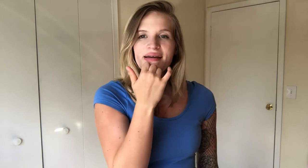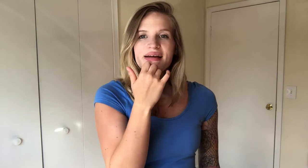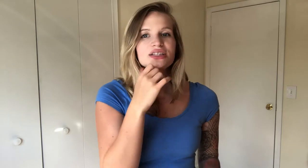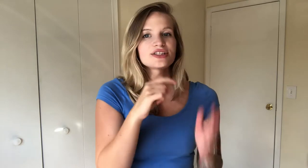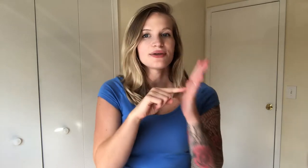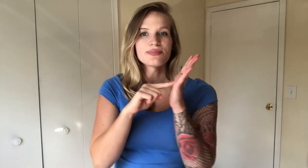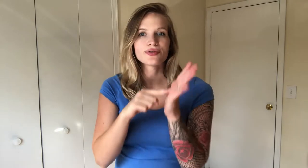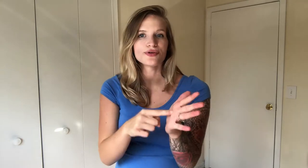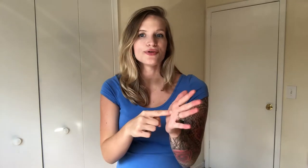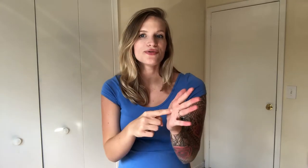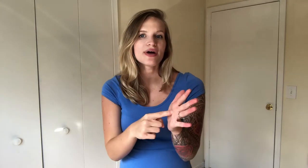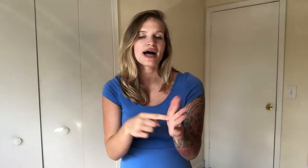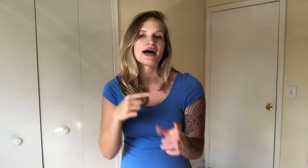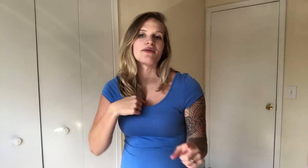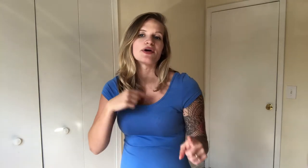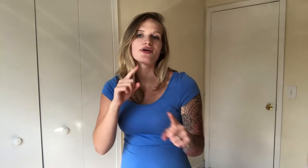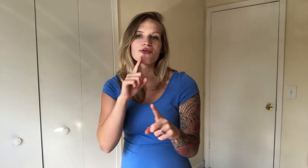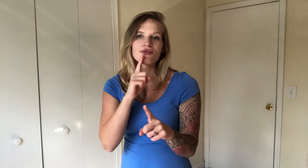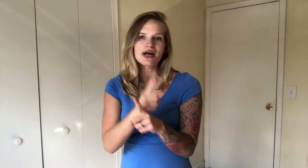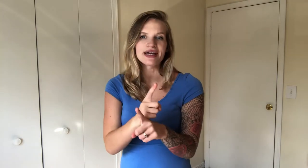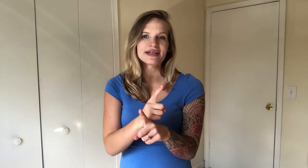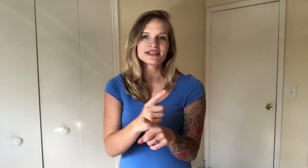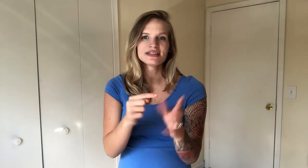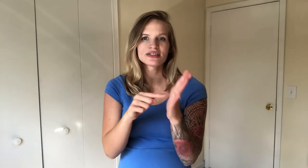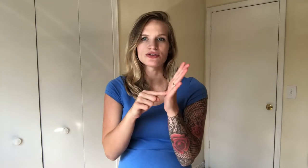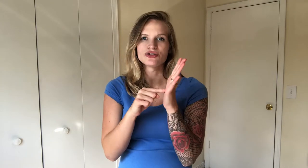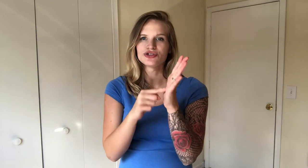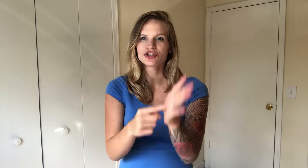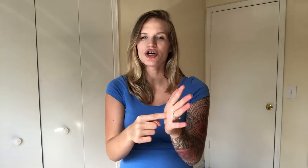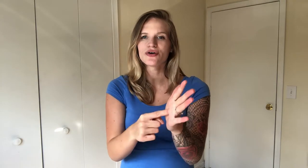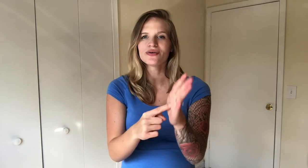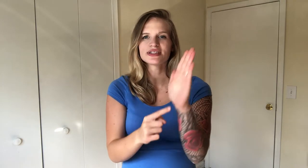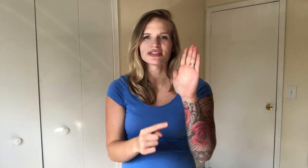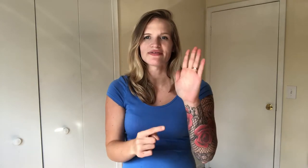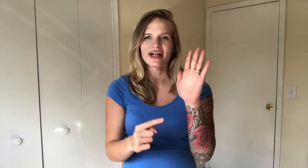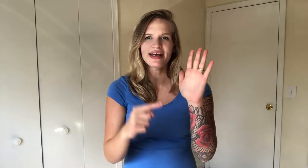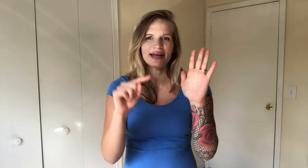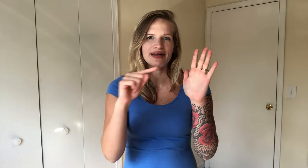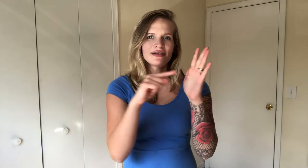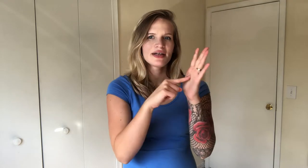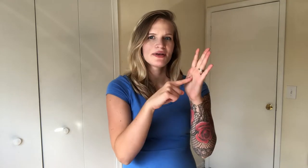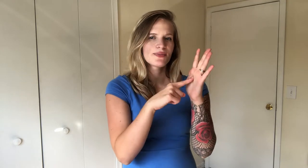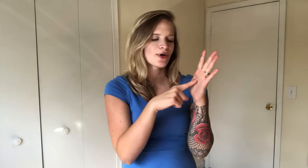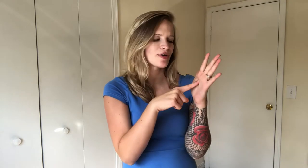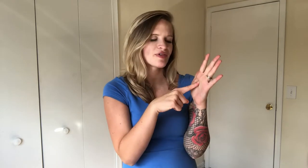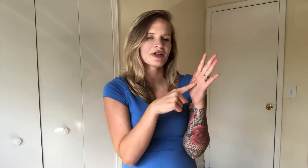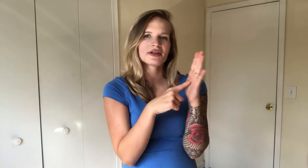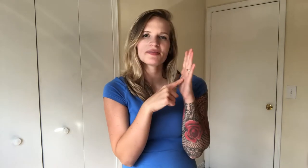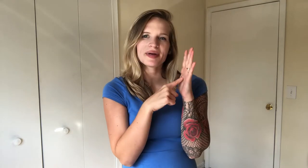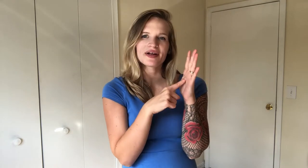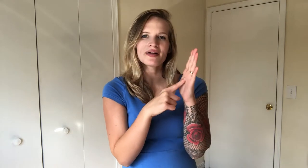To prove I'm right. So to show. Just a flat hand. Pointer finger in the middle.